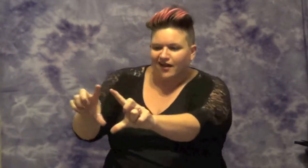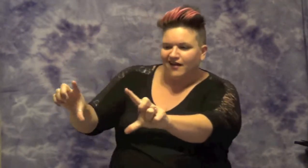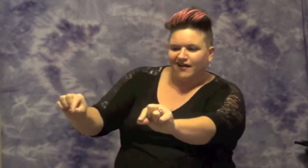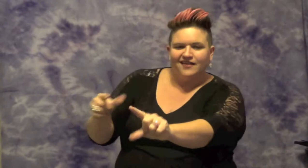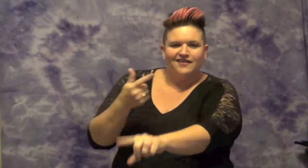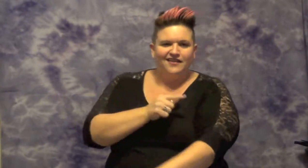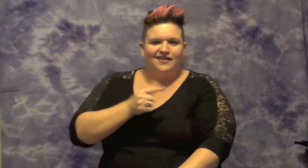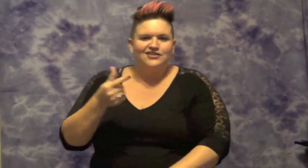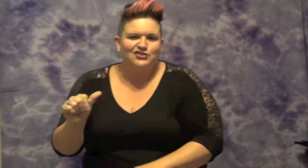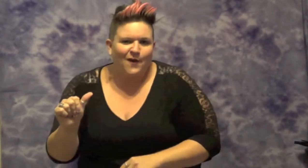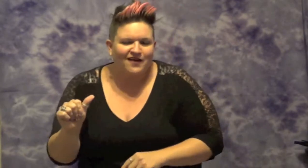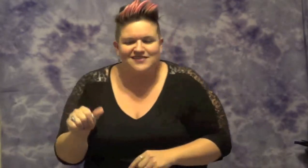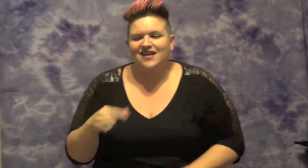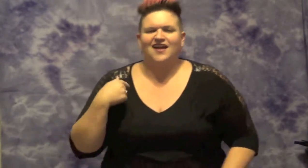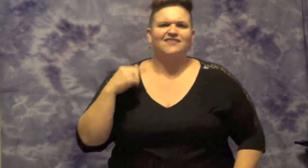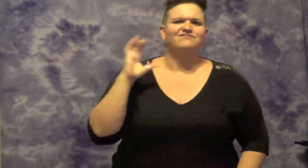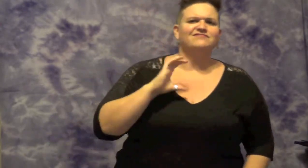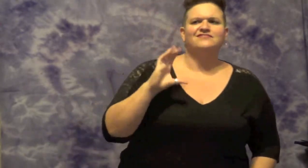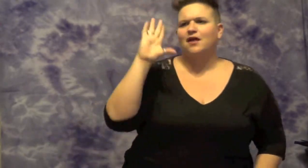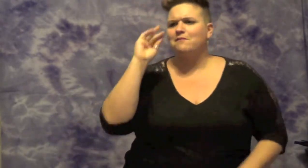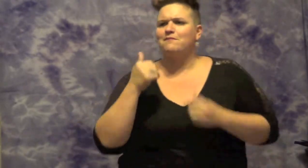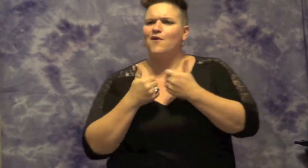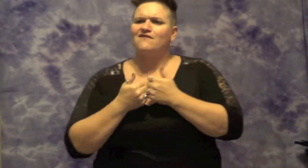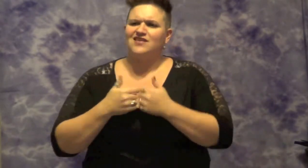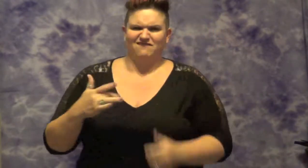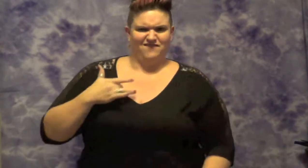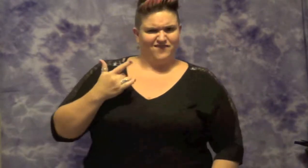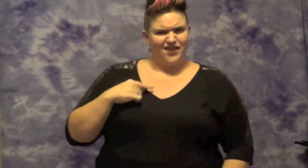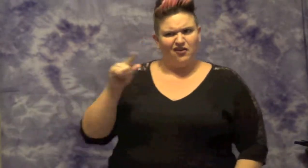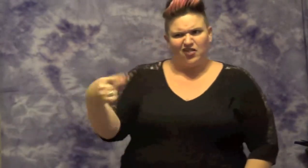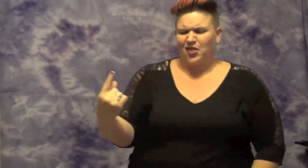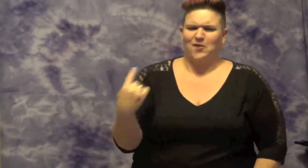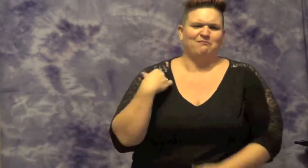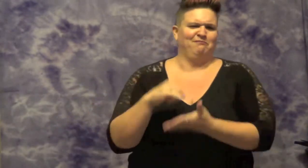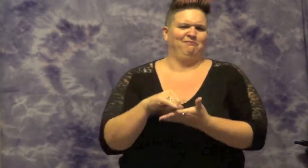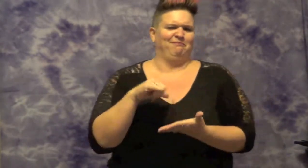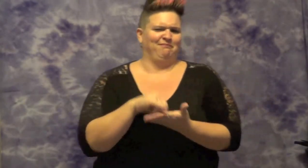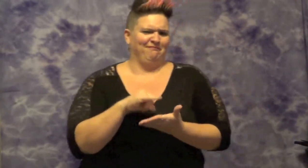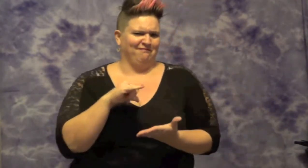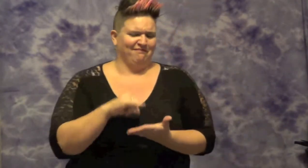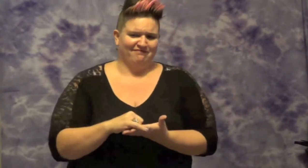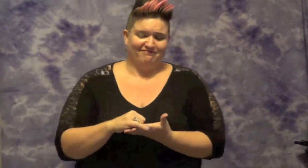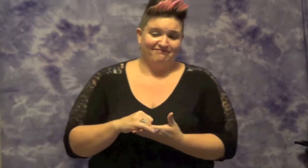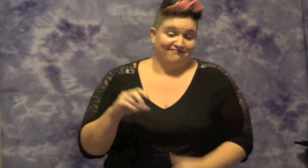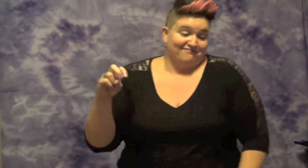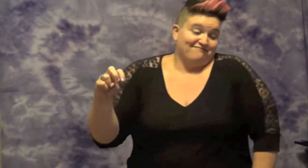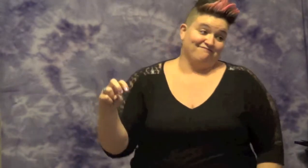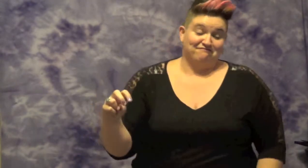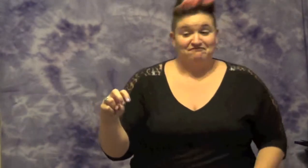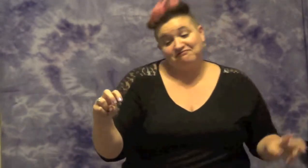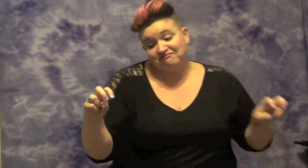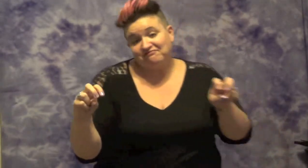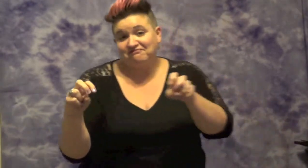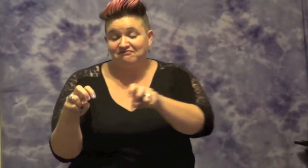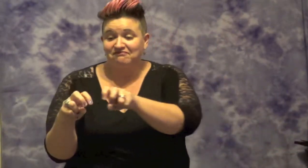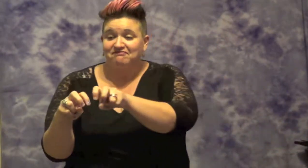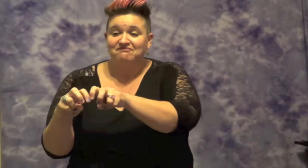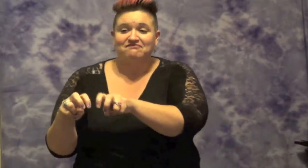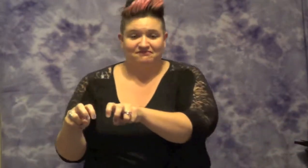looking for her boyfriend Thinking no way she ain't got one Soon as I sat down